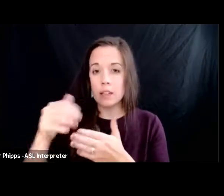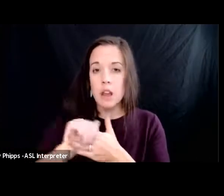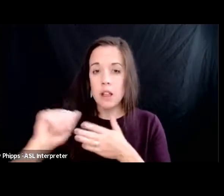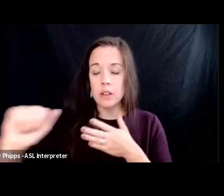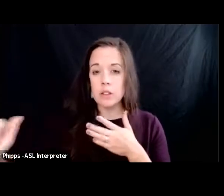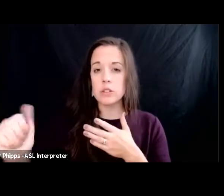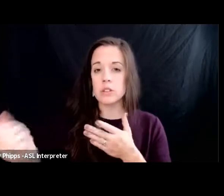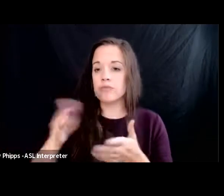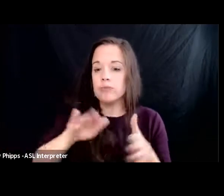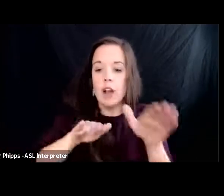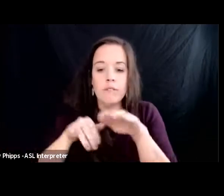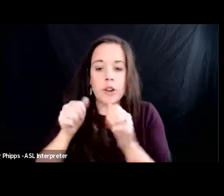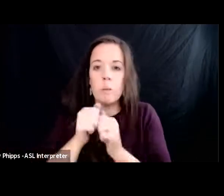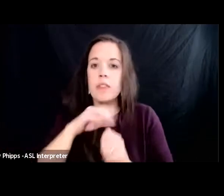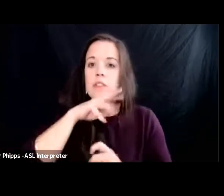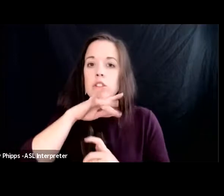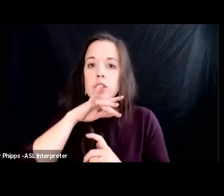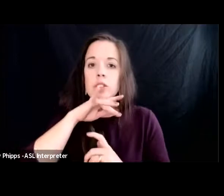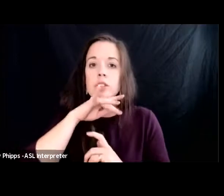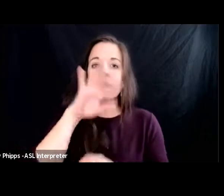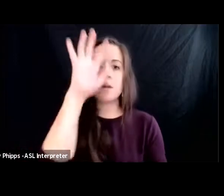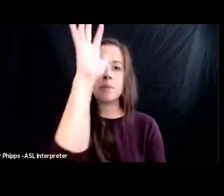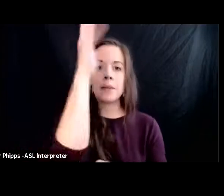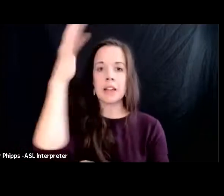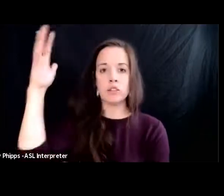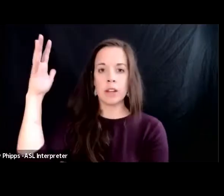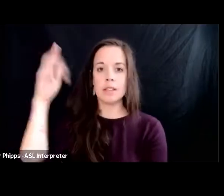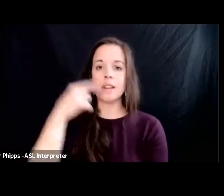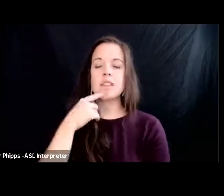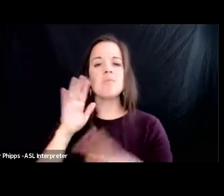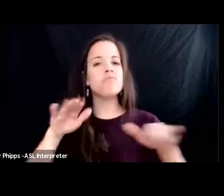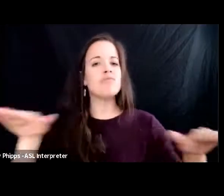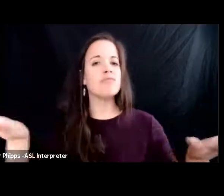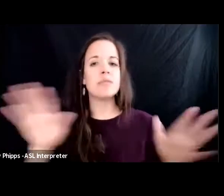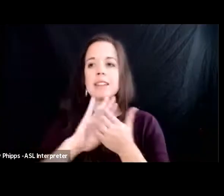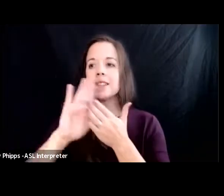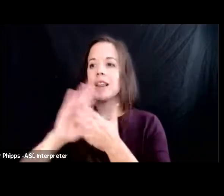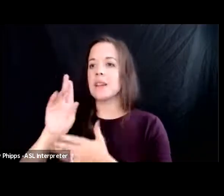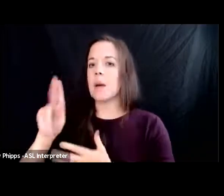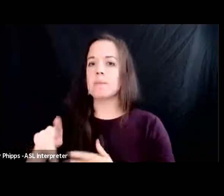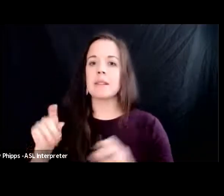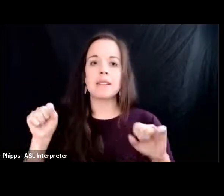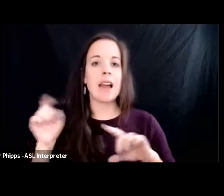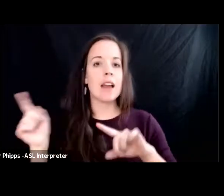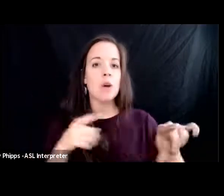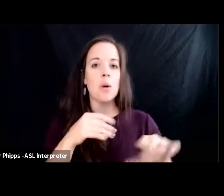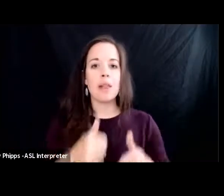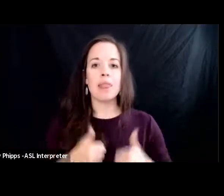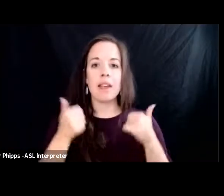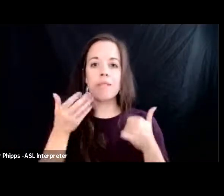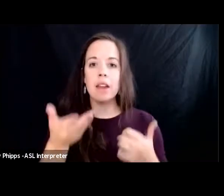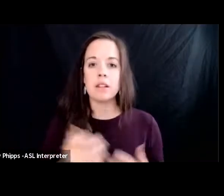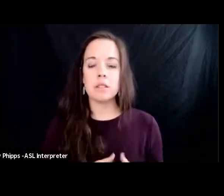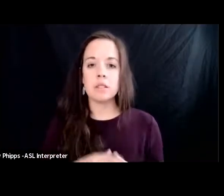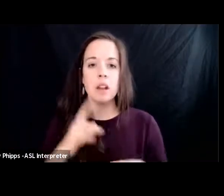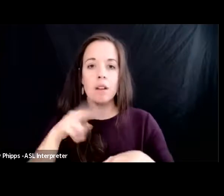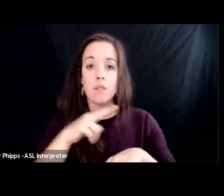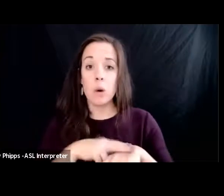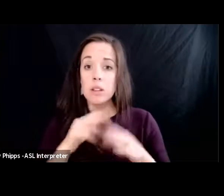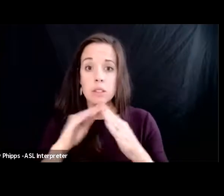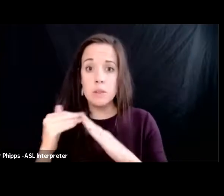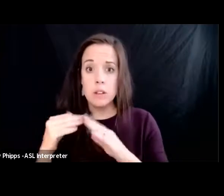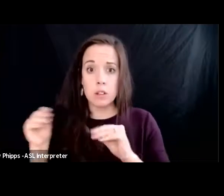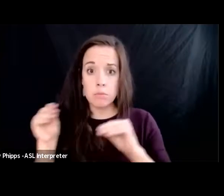those pits plant some trees on it and told people it was cleaned up and they could go and live there and of course communities did